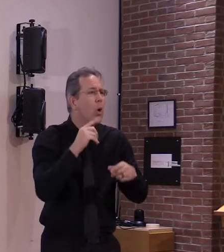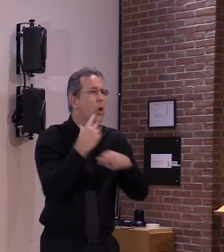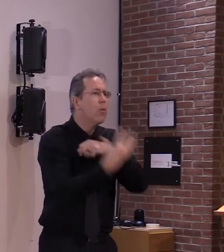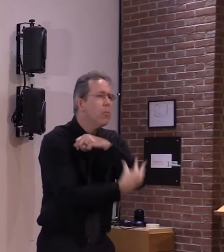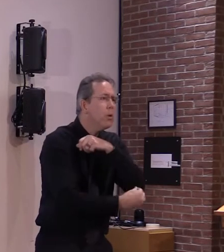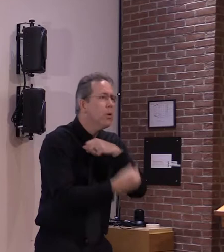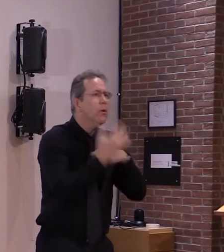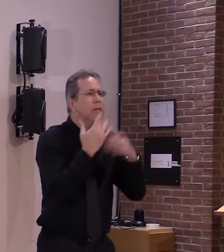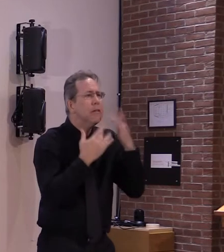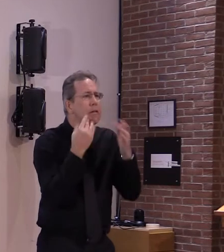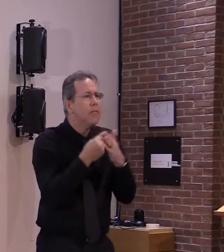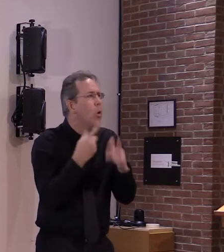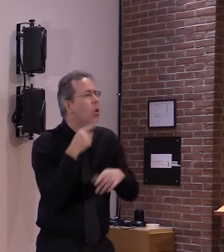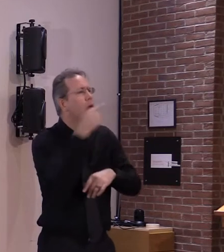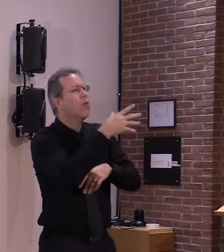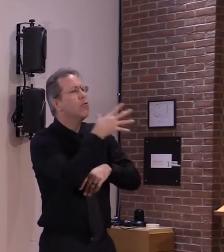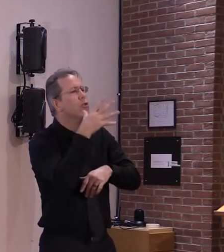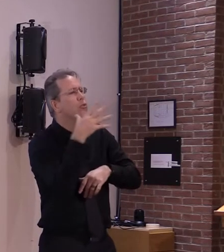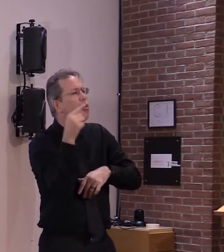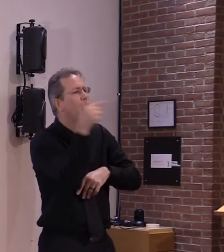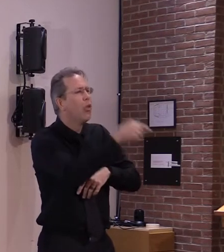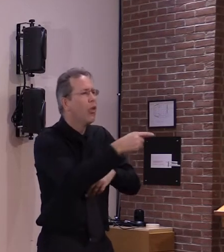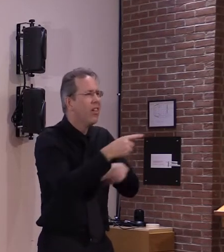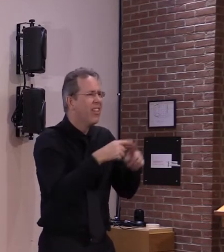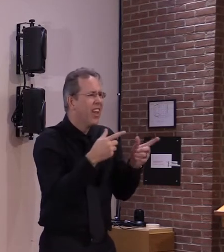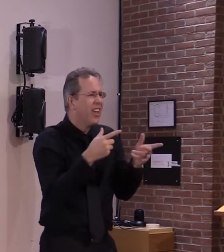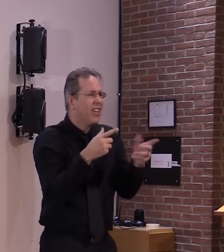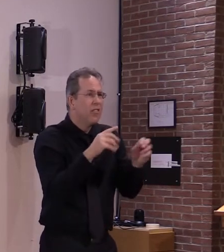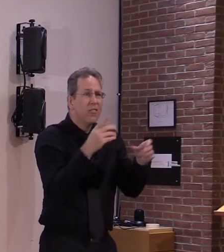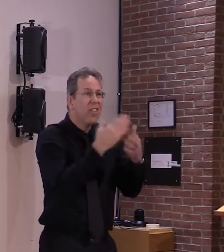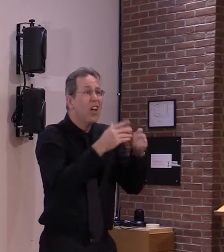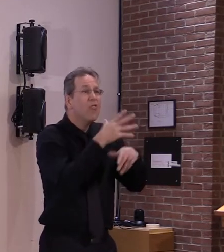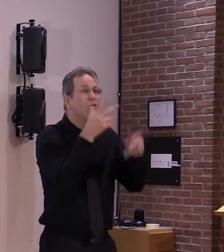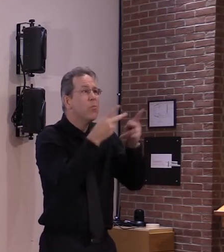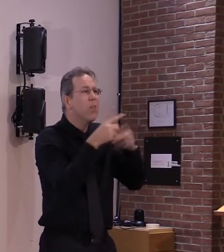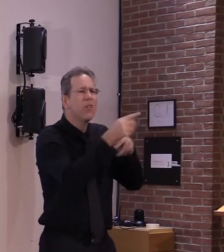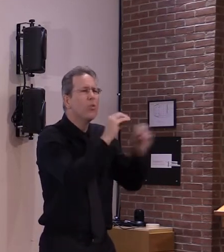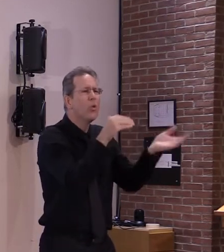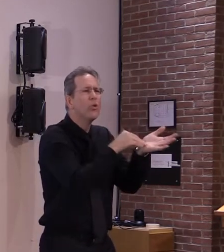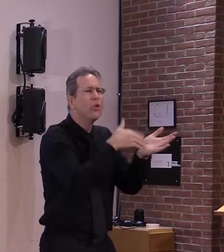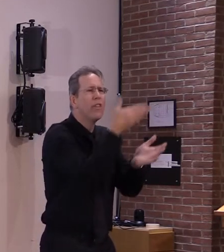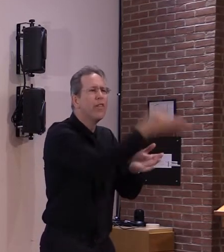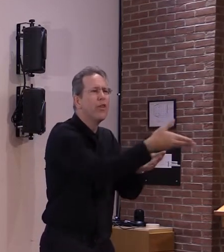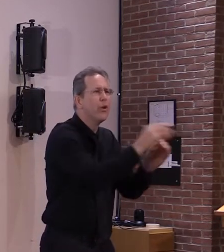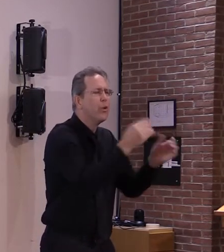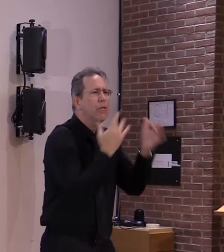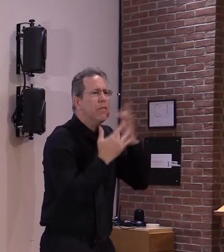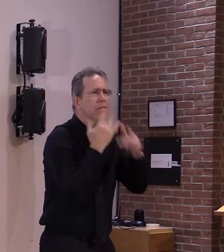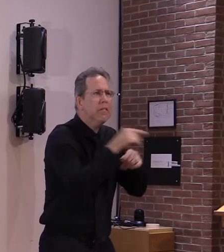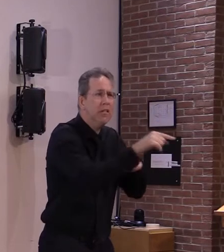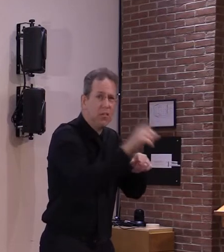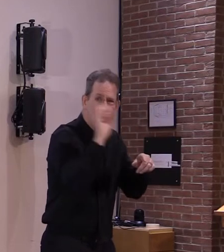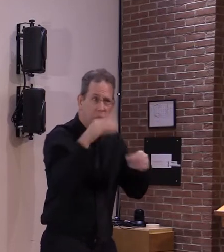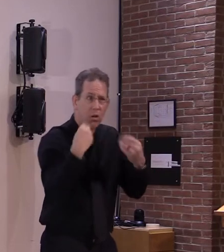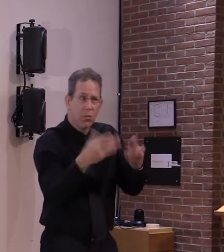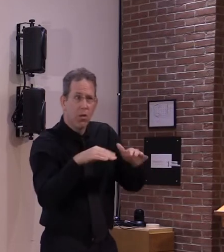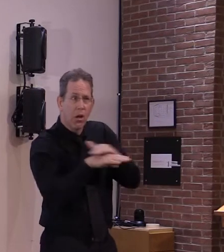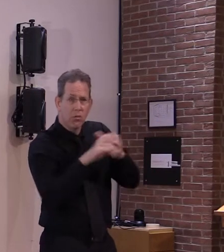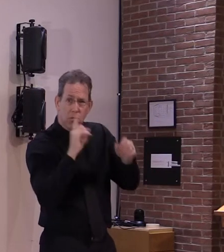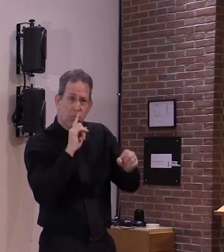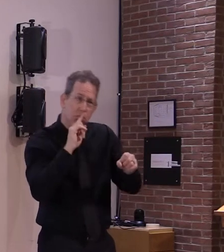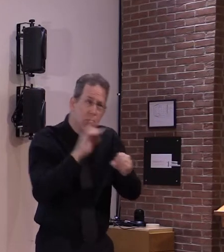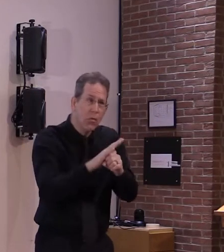a health care facility yeah great questions so so we do have um